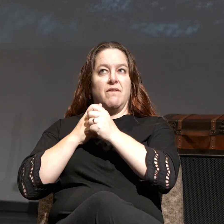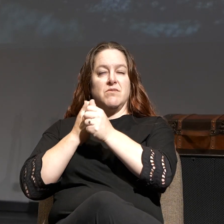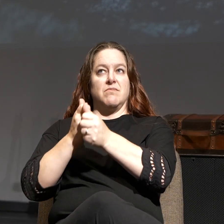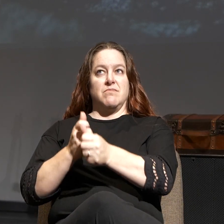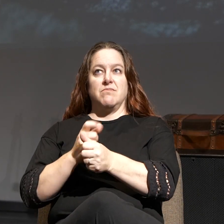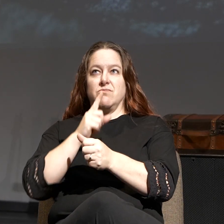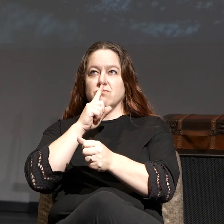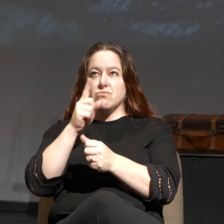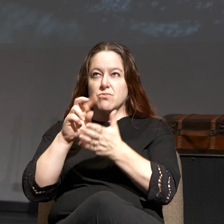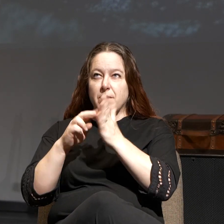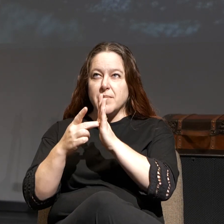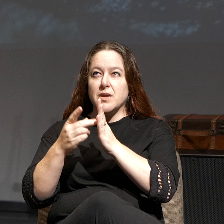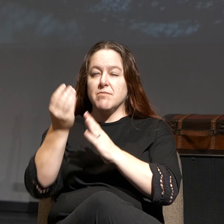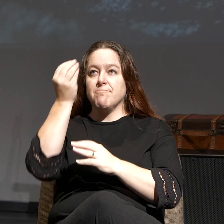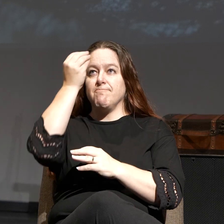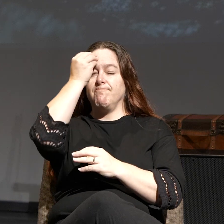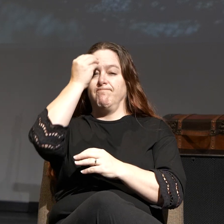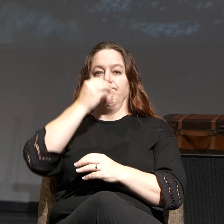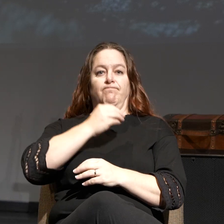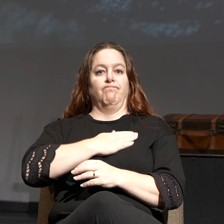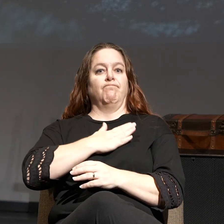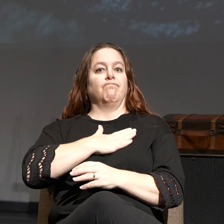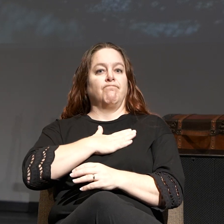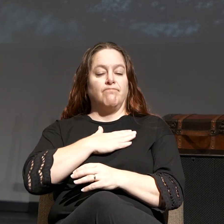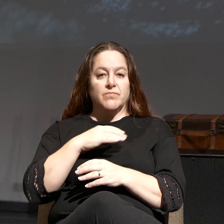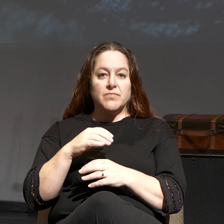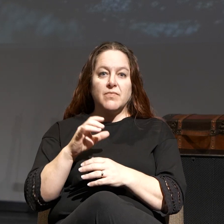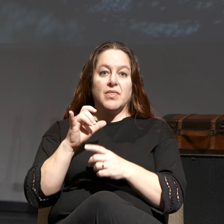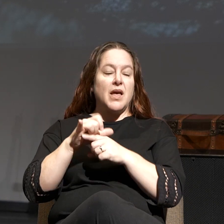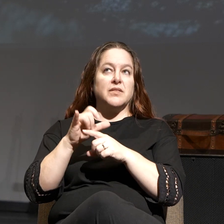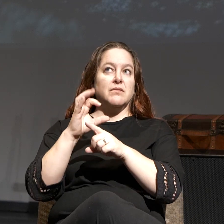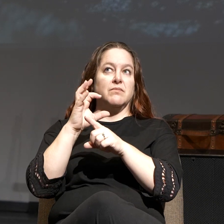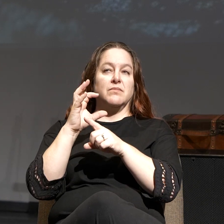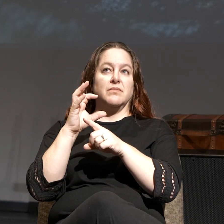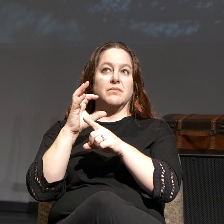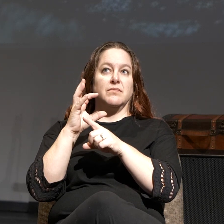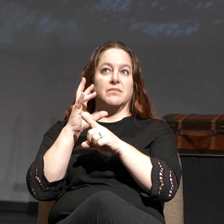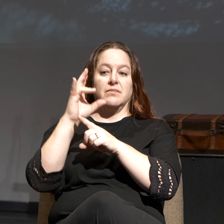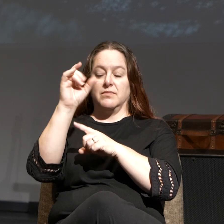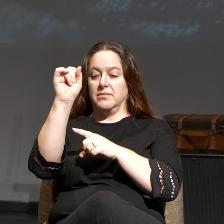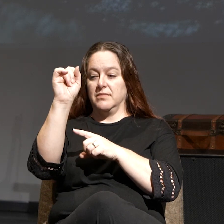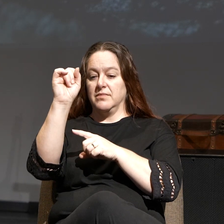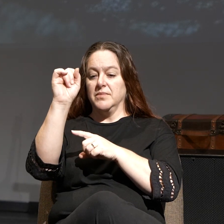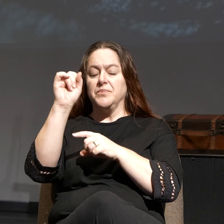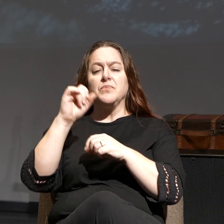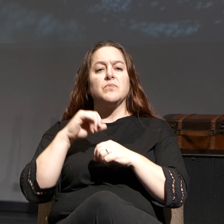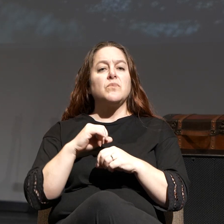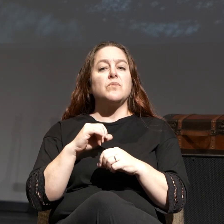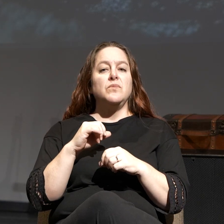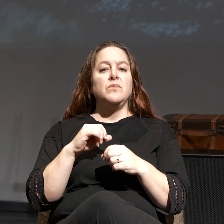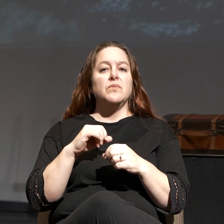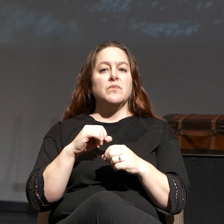talk about that. This is what He's talking about here. I mean, it's out of this world what we're talking about here. And so,